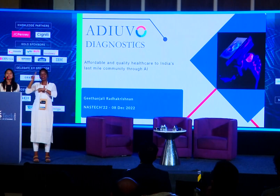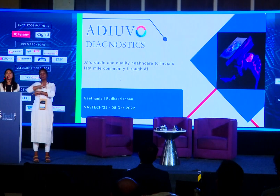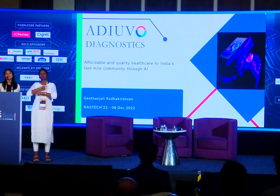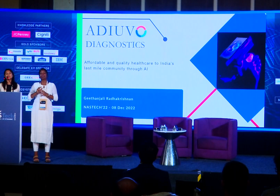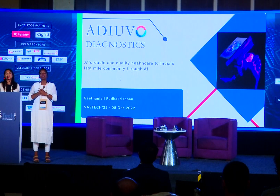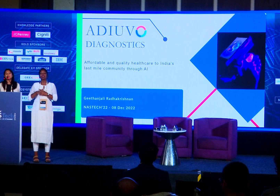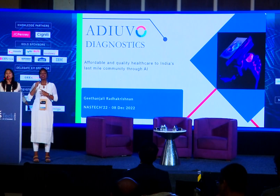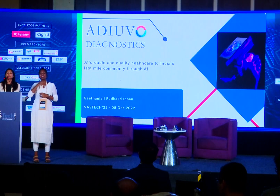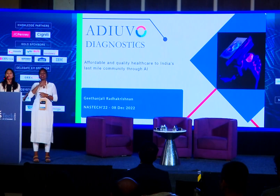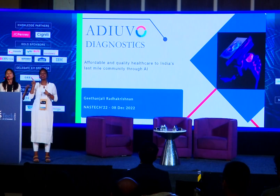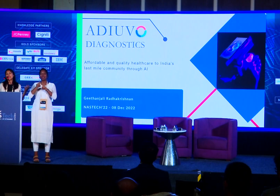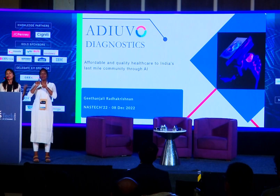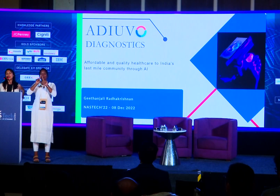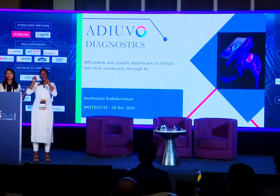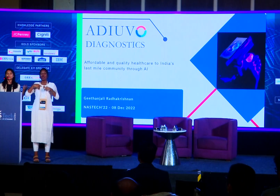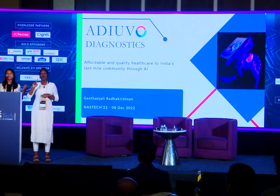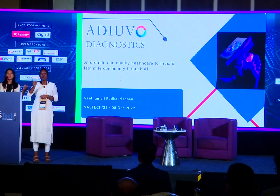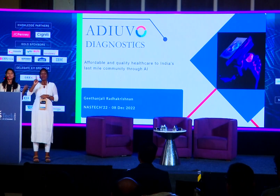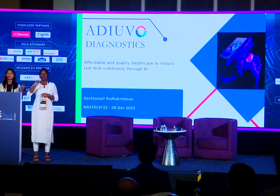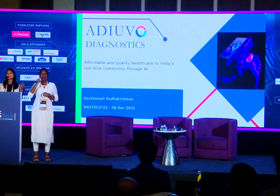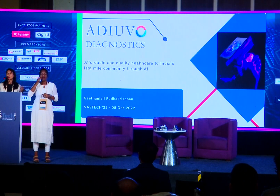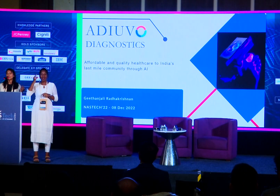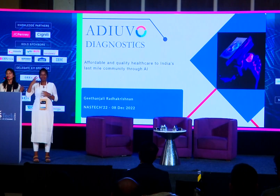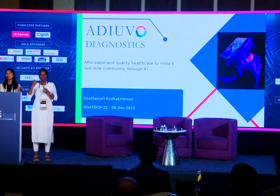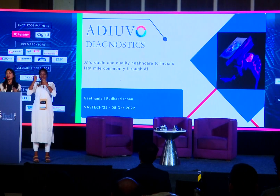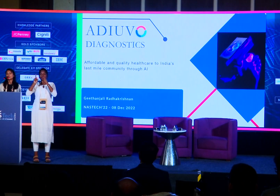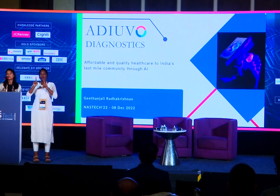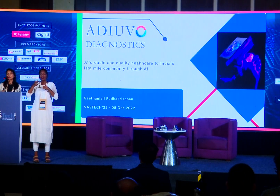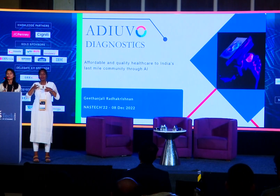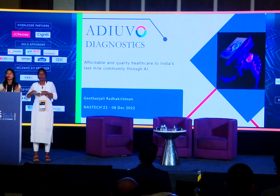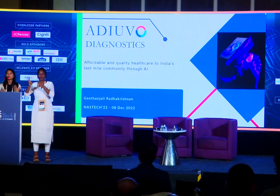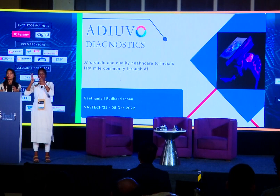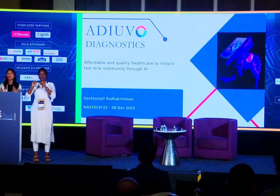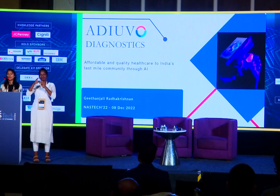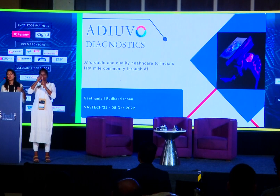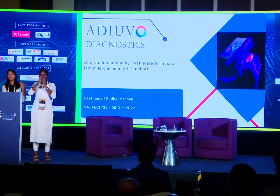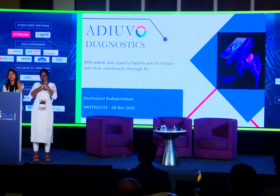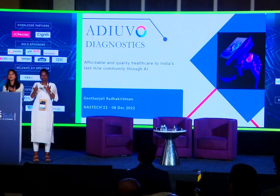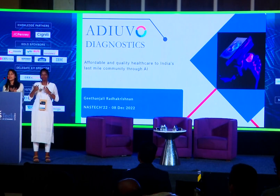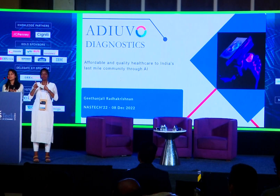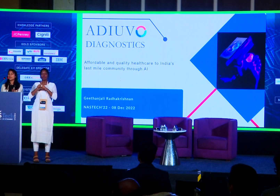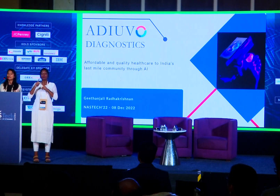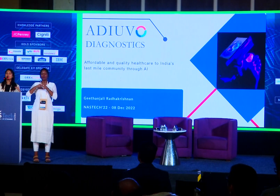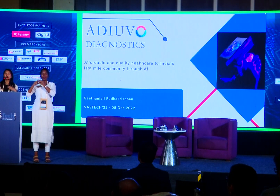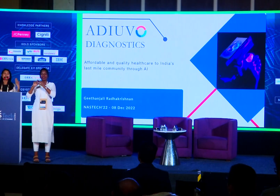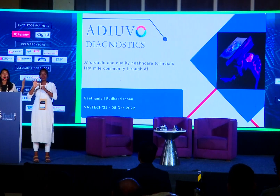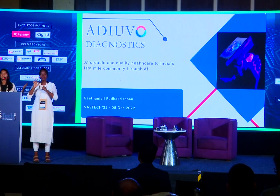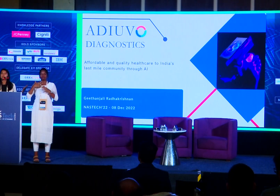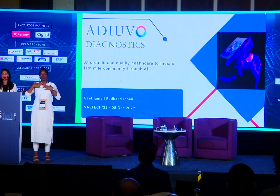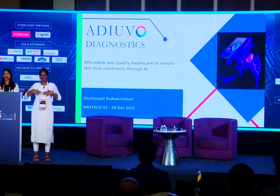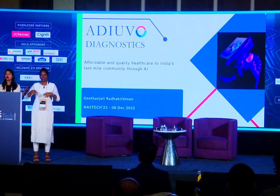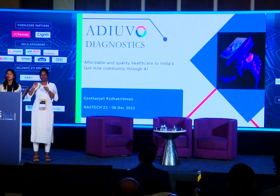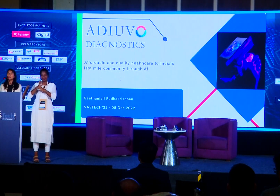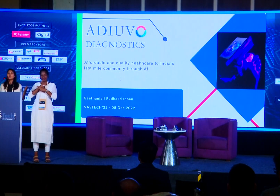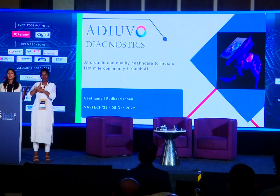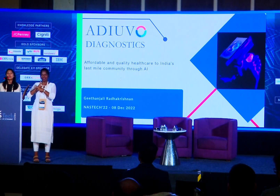This is just a perspective of where artificial intelligence is going in terms of providing quality healthcare even in the last